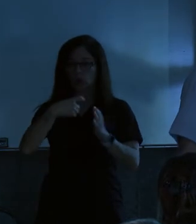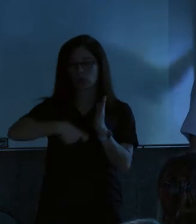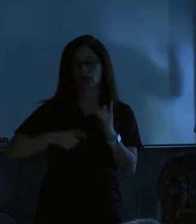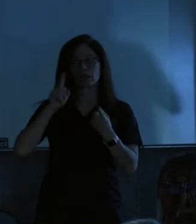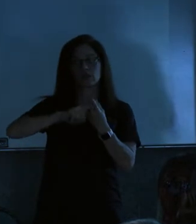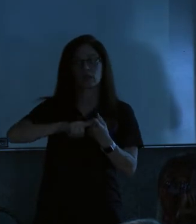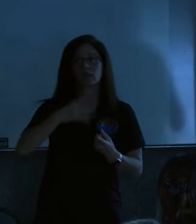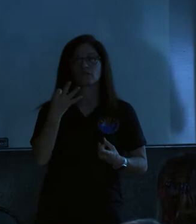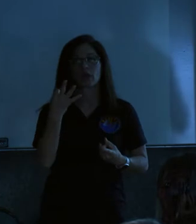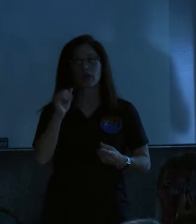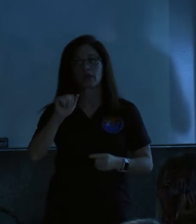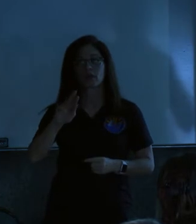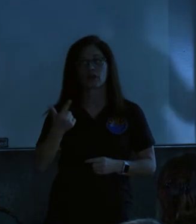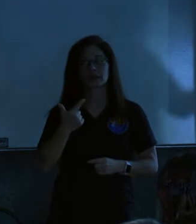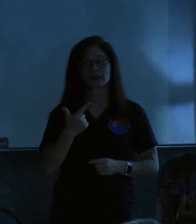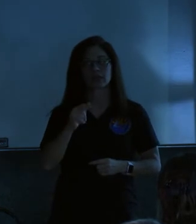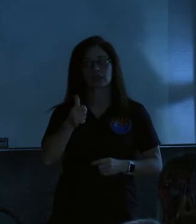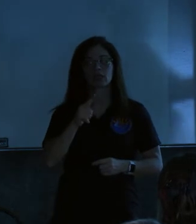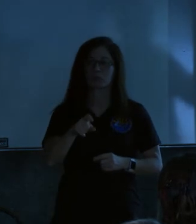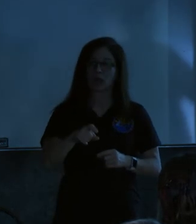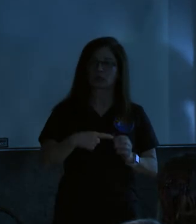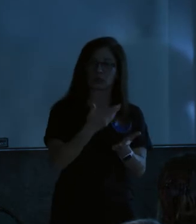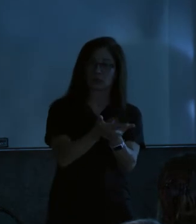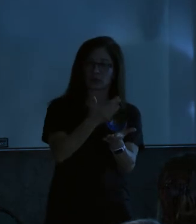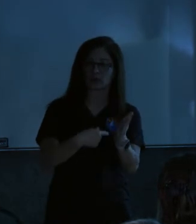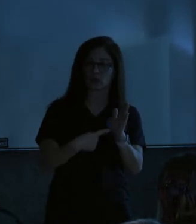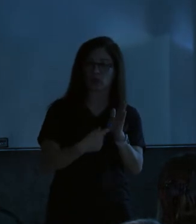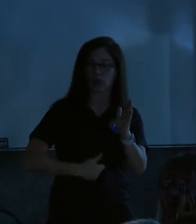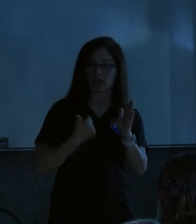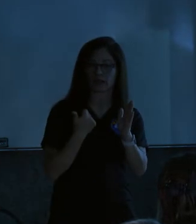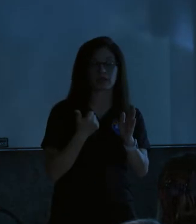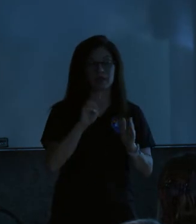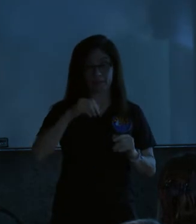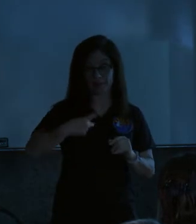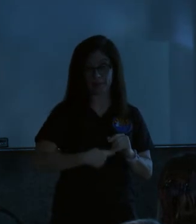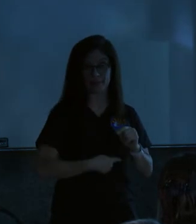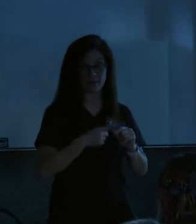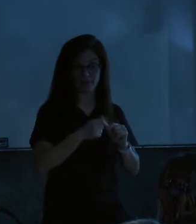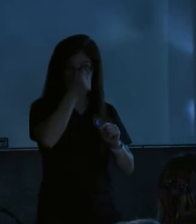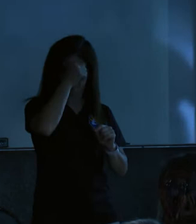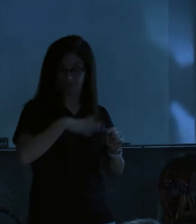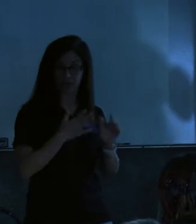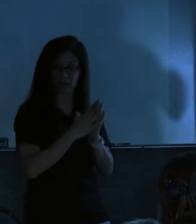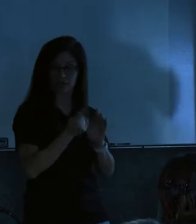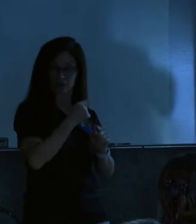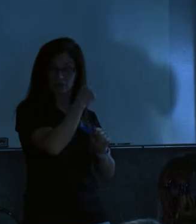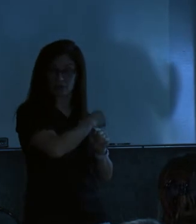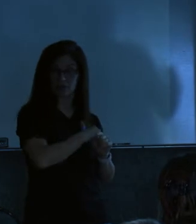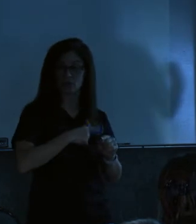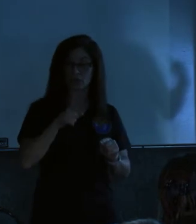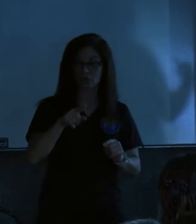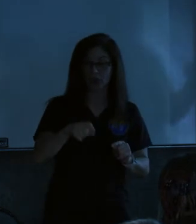August the 10th. You need to demonstrate that you live. The map that the gentleman asked me to go back to, demonstrate that you live or have a